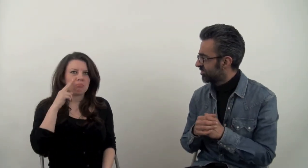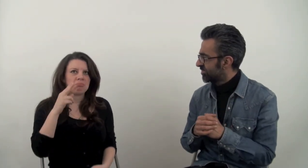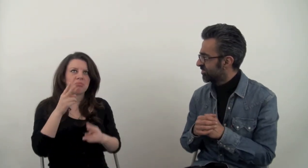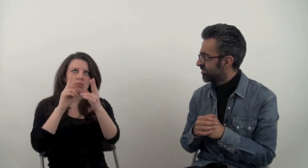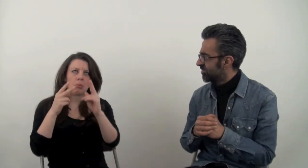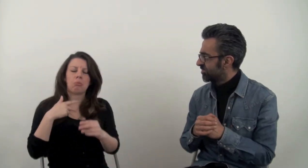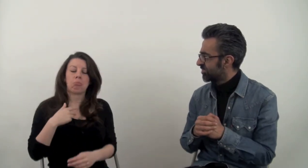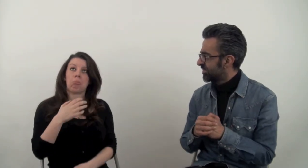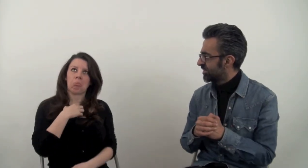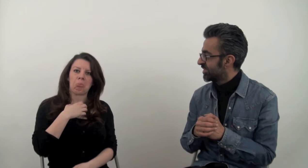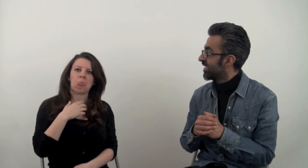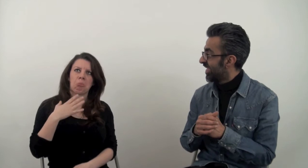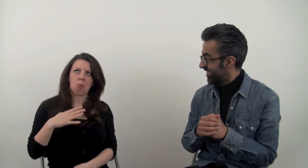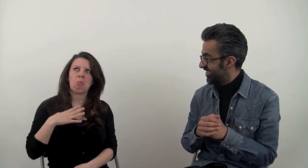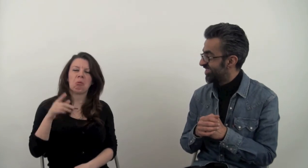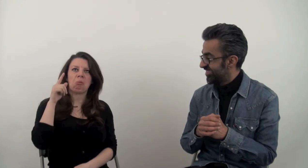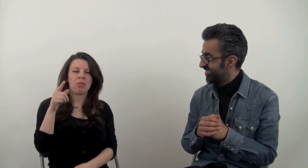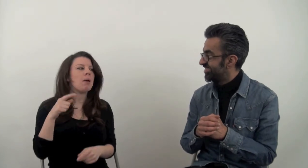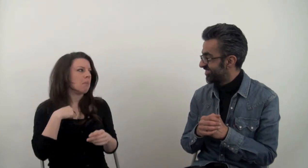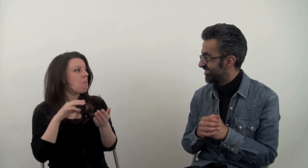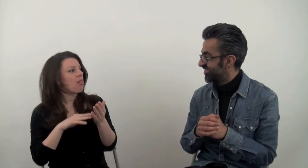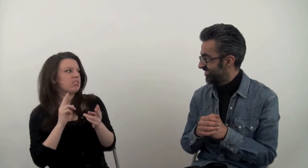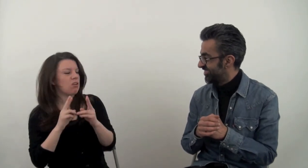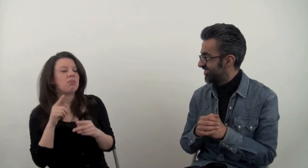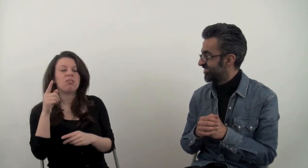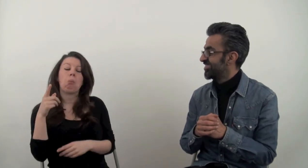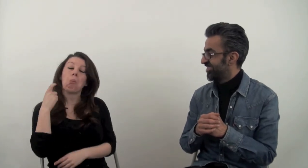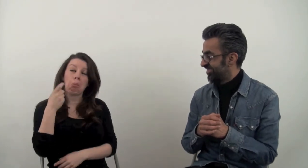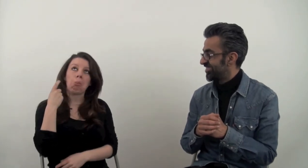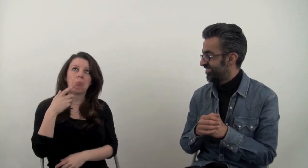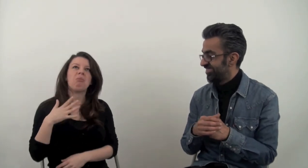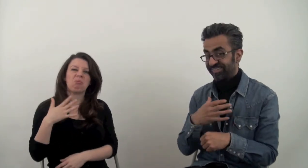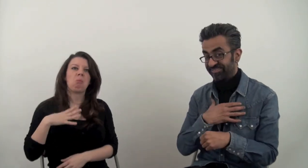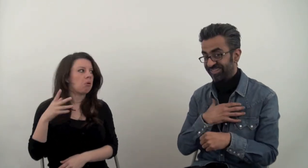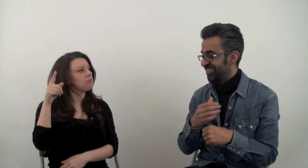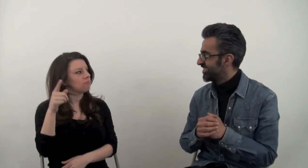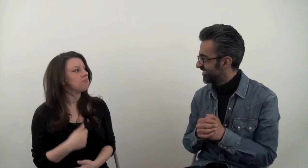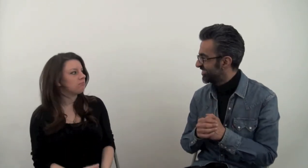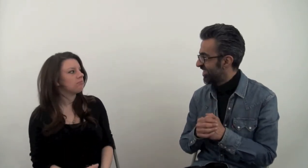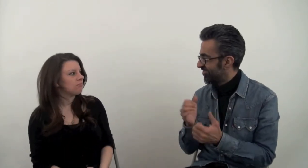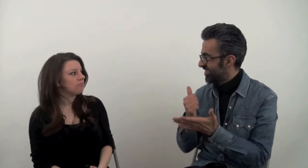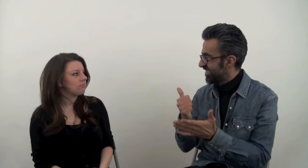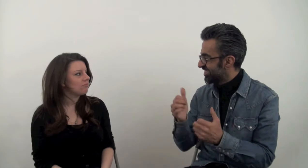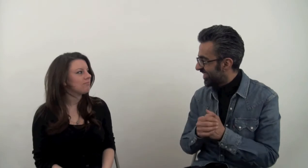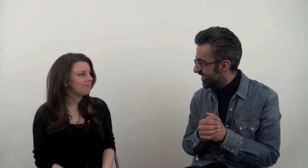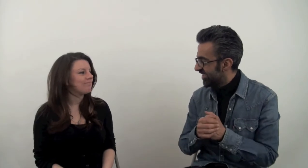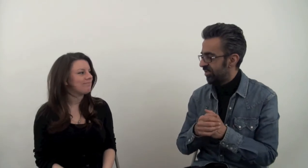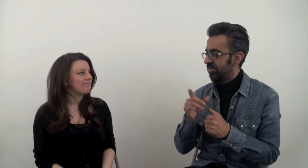I grew up watching interpreters and thought it was interesting as my mum's an interpreter so I thought, yeah, that's what I want to do. Fantastic.